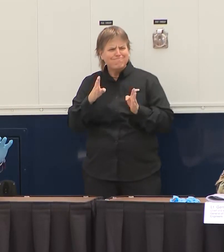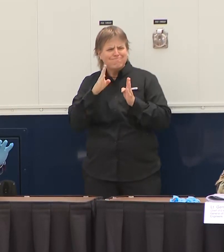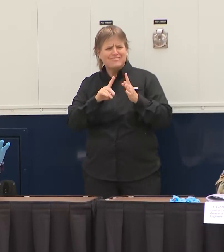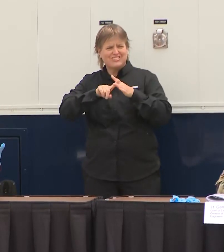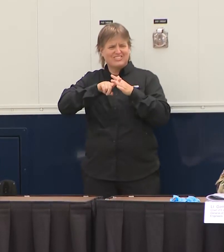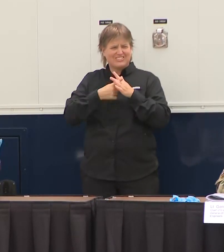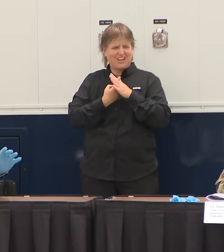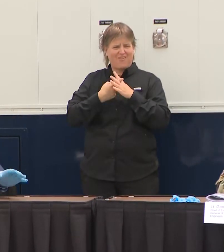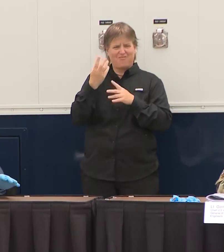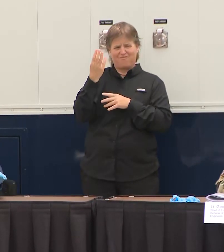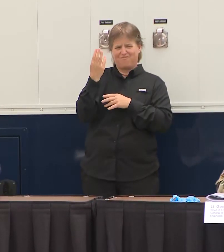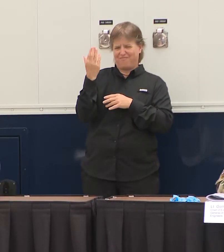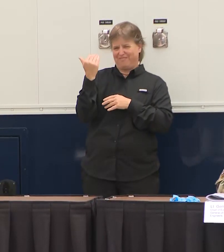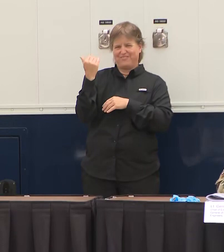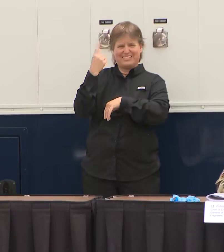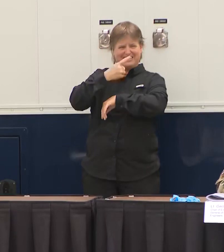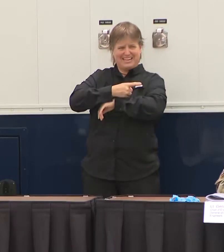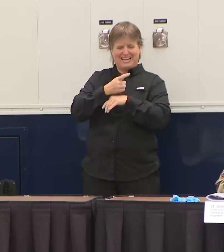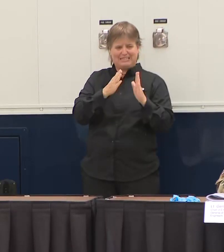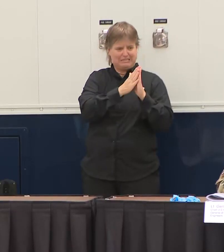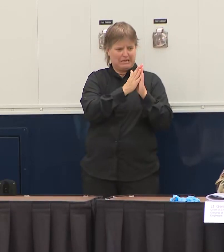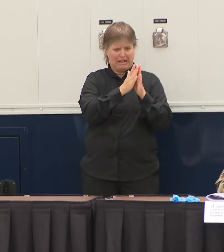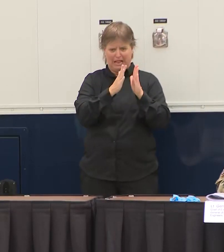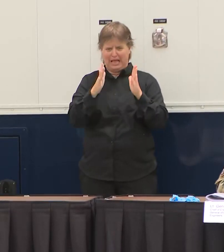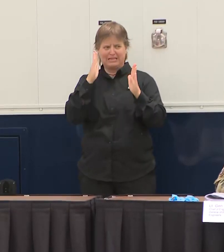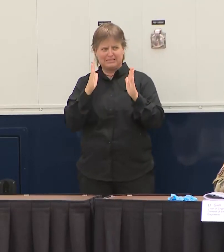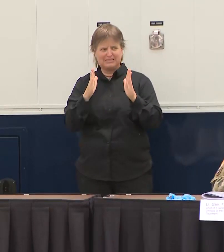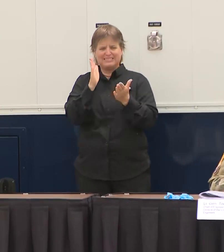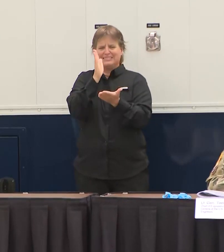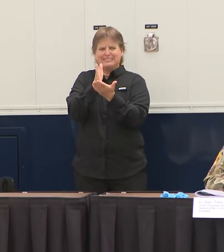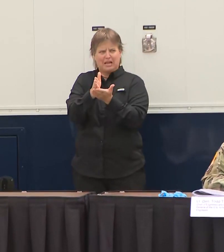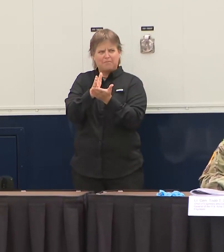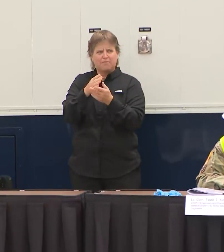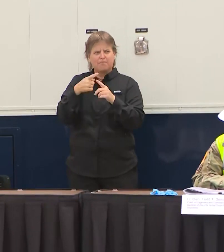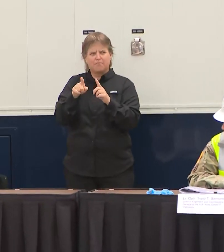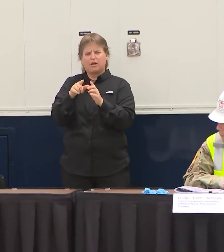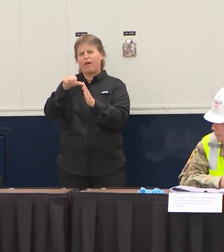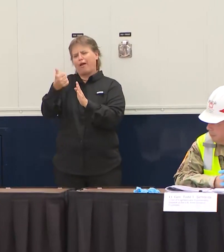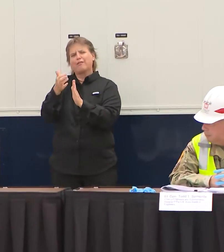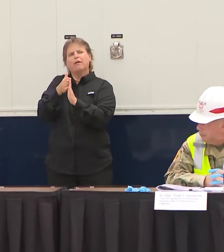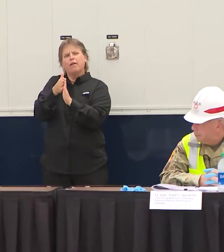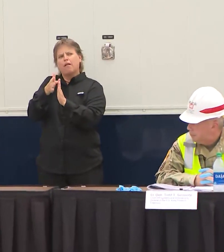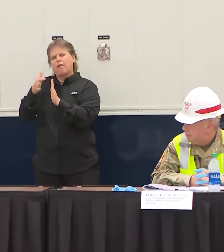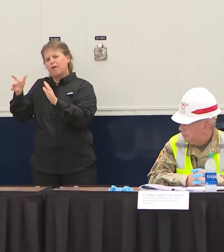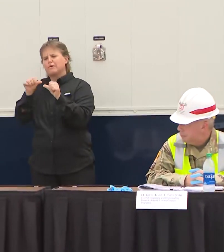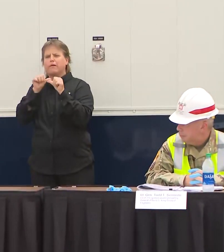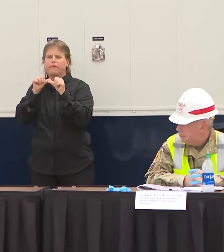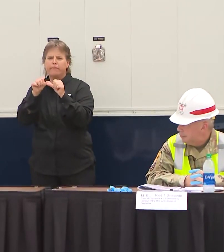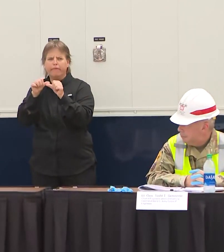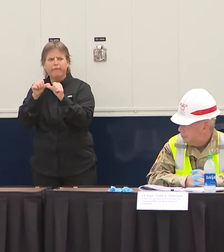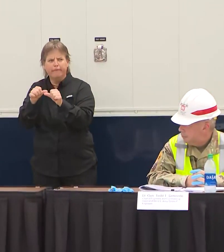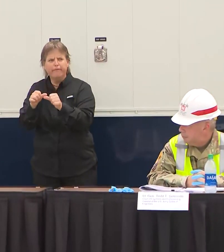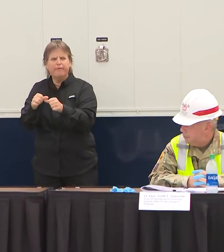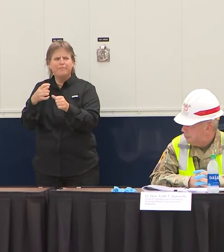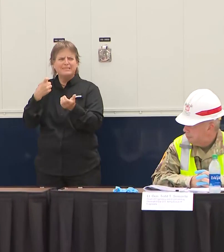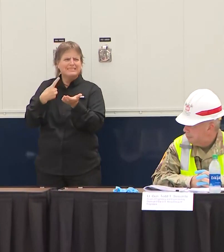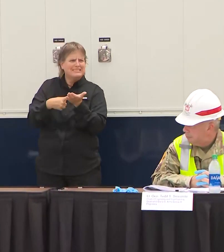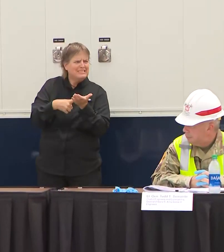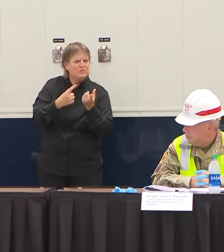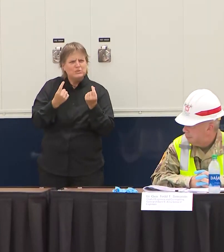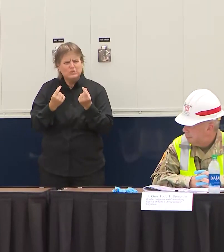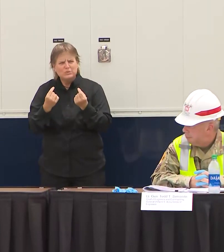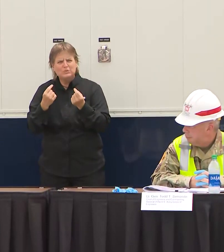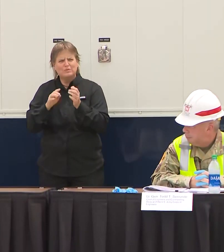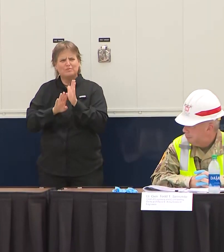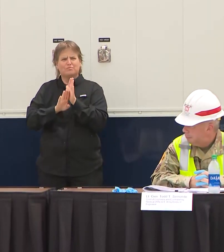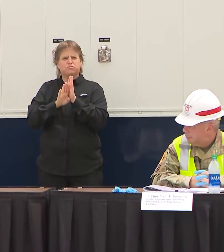spread and other initiatives that were done in South Florida and statewide people would talk about flattening the curve so that